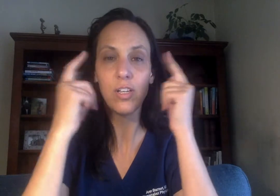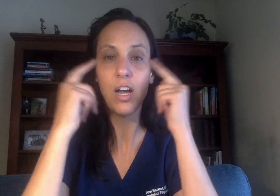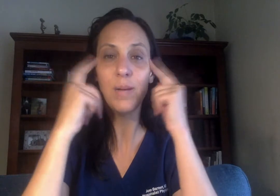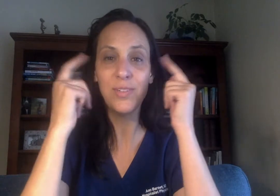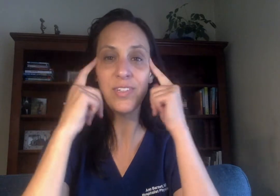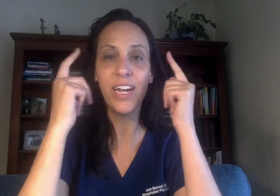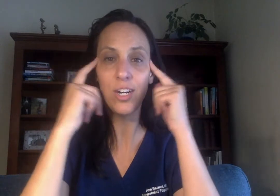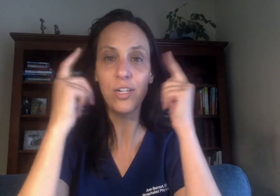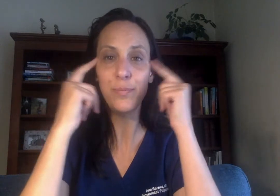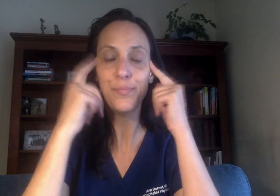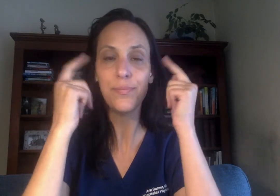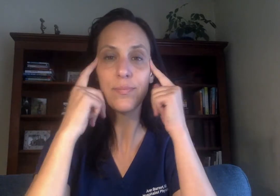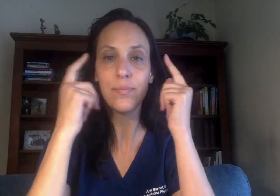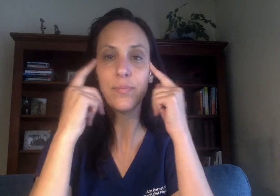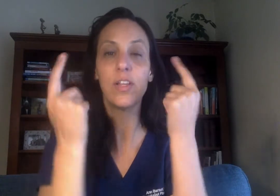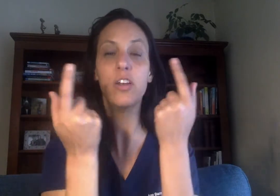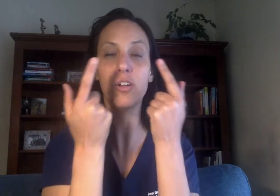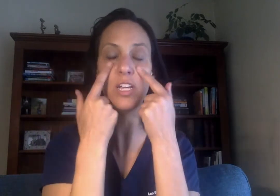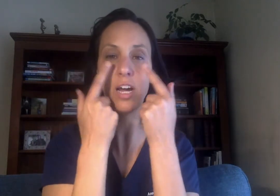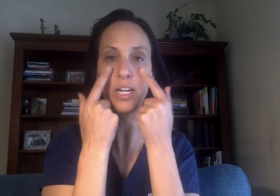I'm scared under the eye.